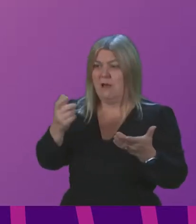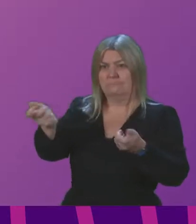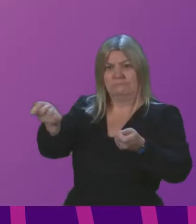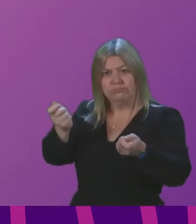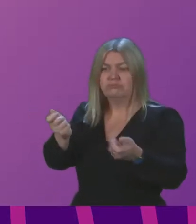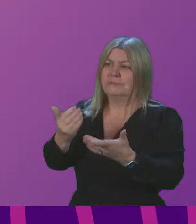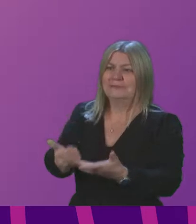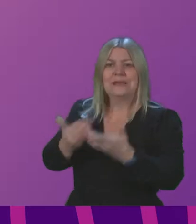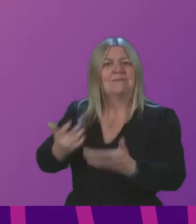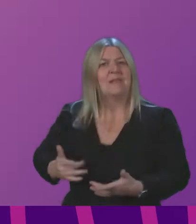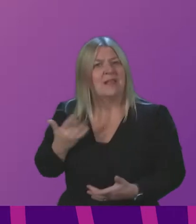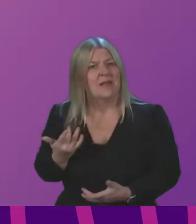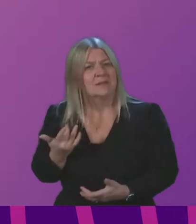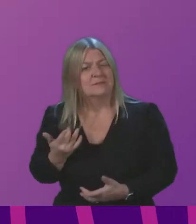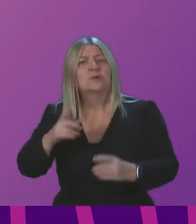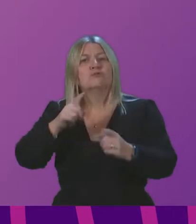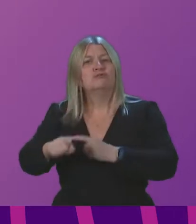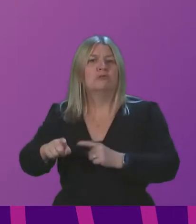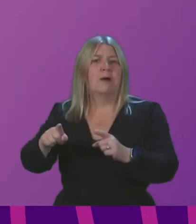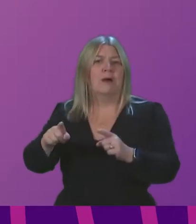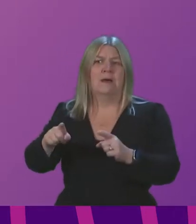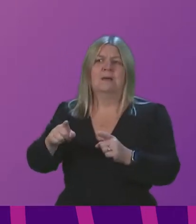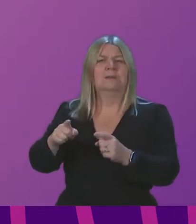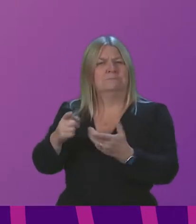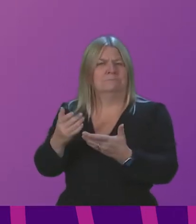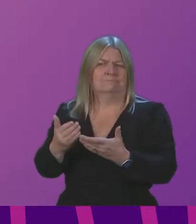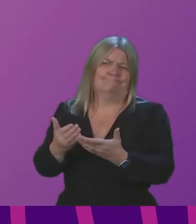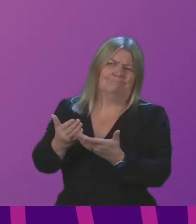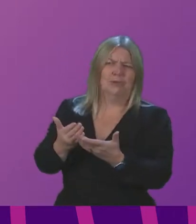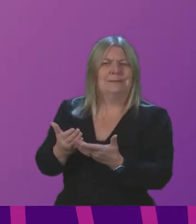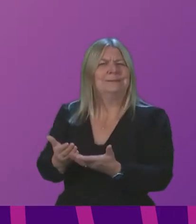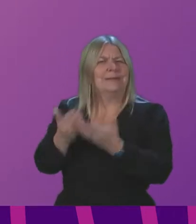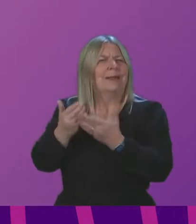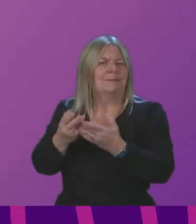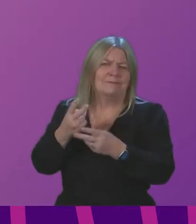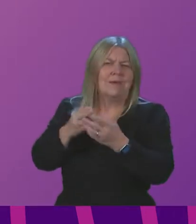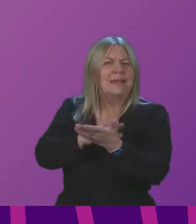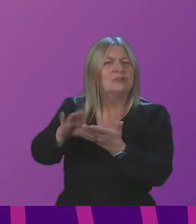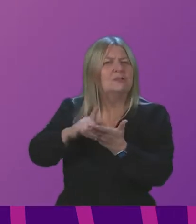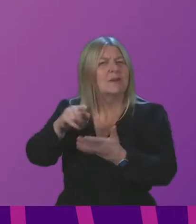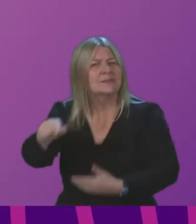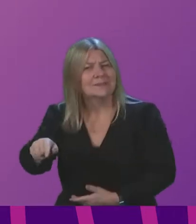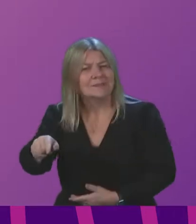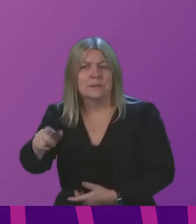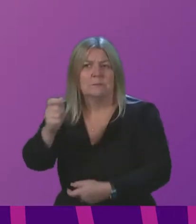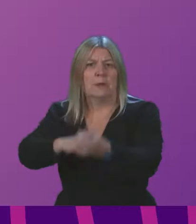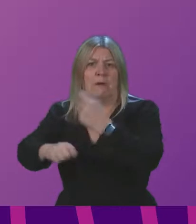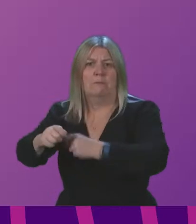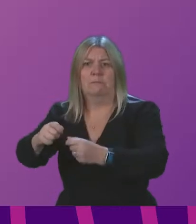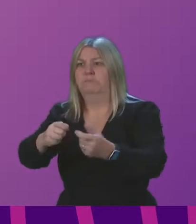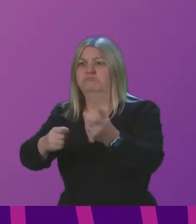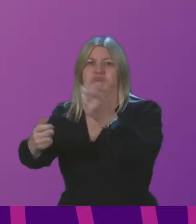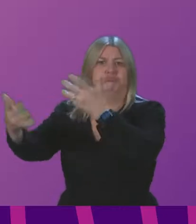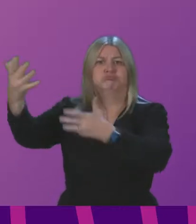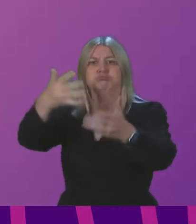not to become overrun. I think back to the start of the pandemic and the tragic scenes we must